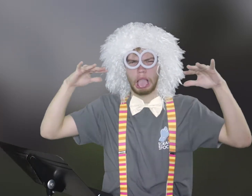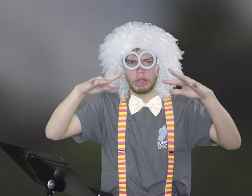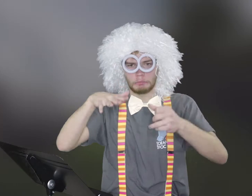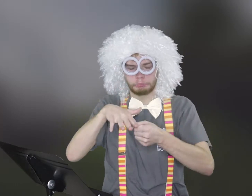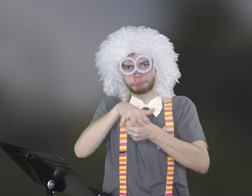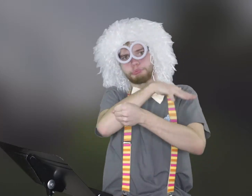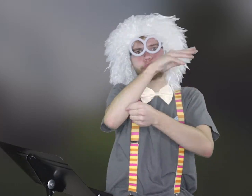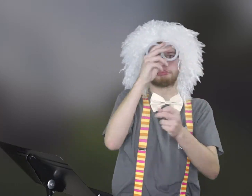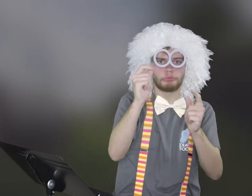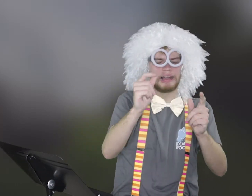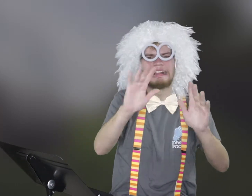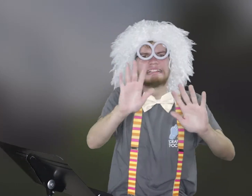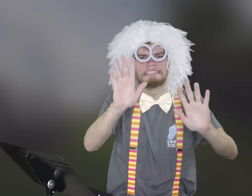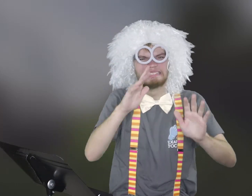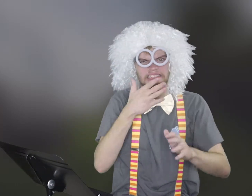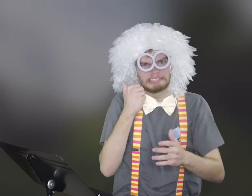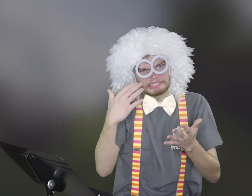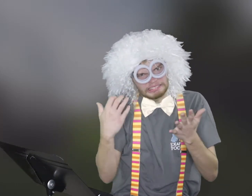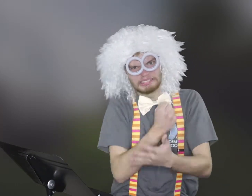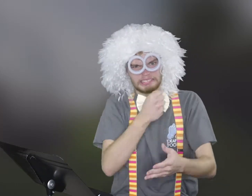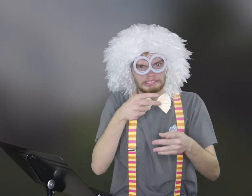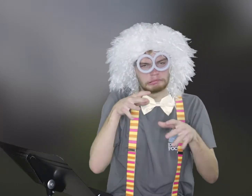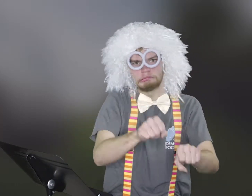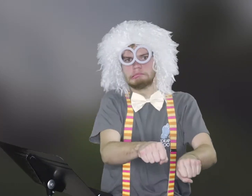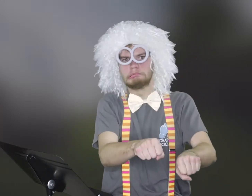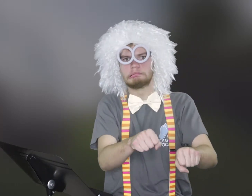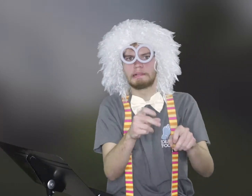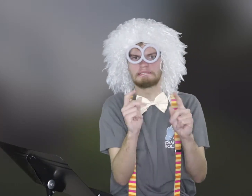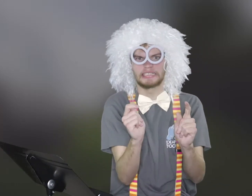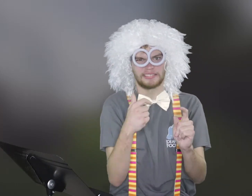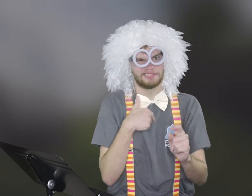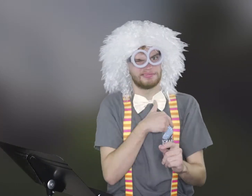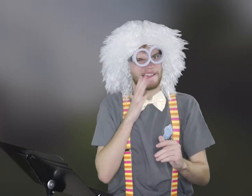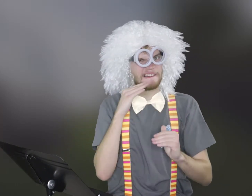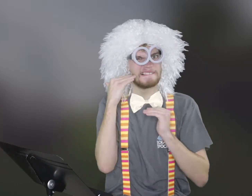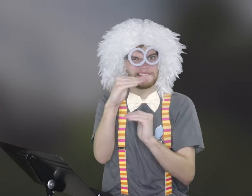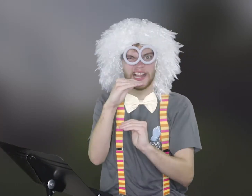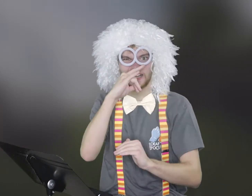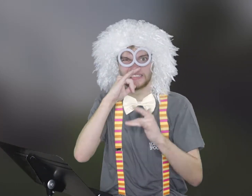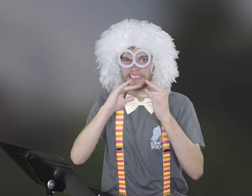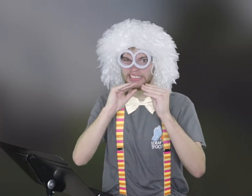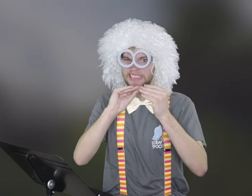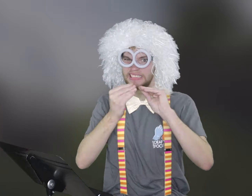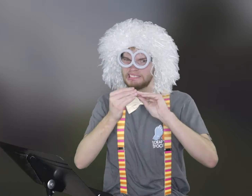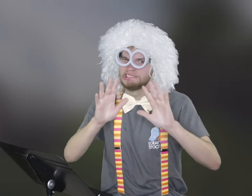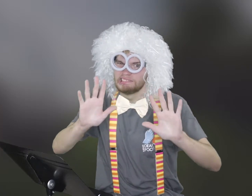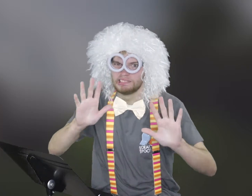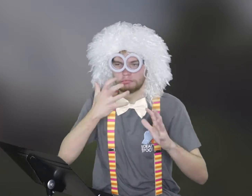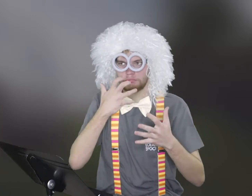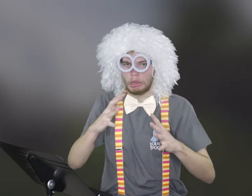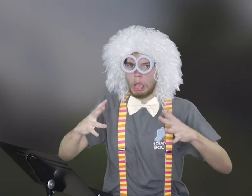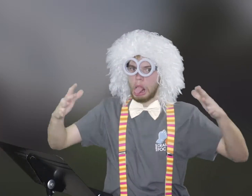Because we anticipate this is we're going to have a lot of kids sign up and you want to get your spot reserved quickly, right?